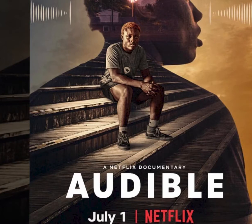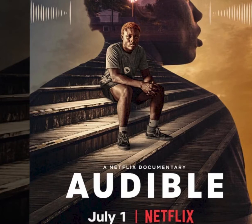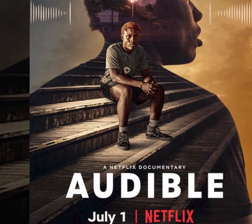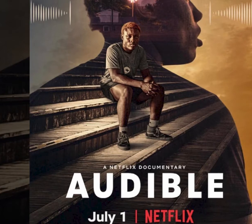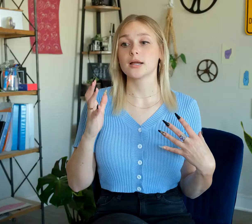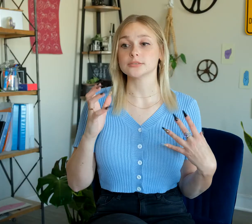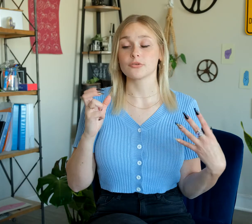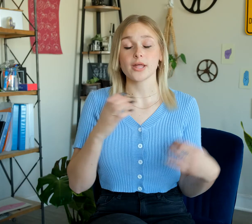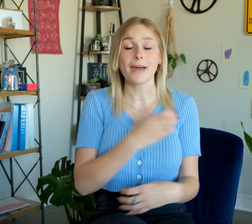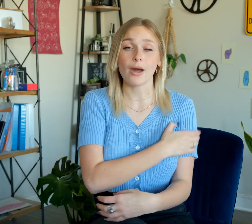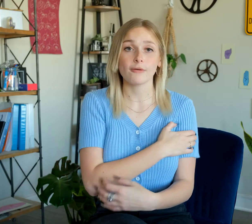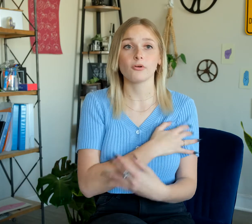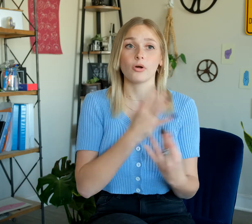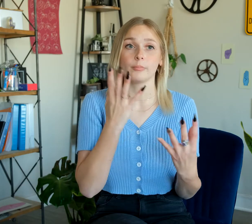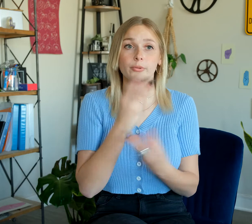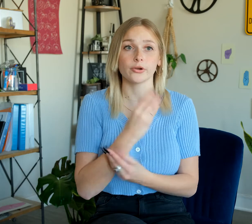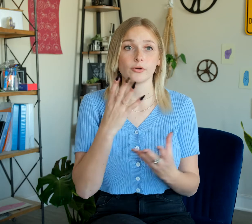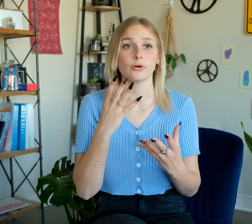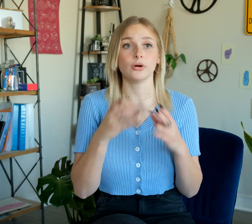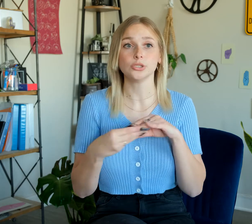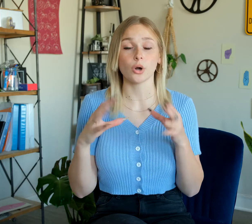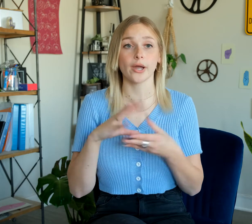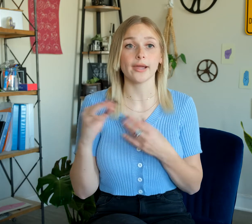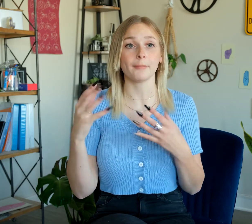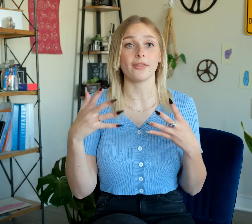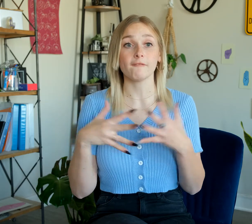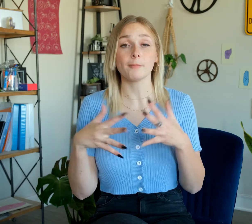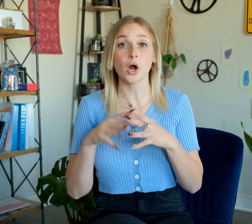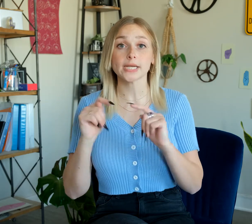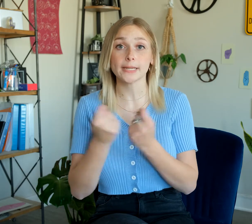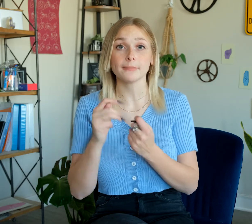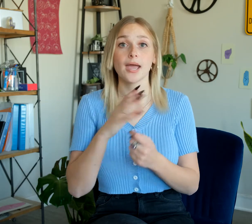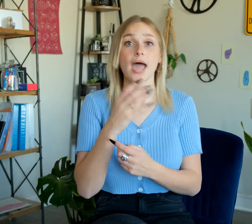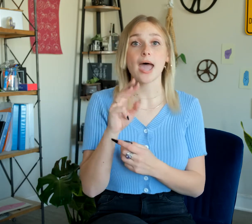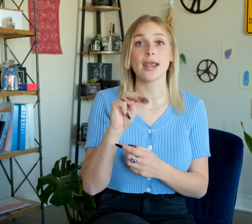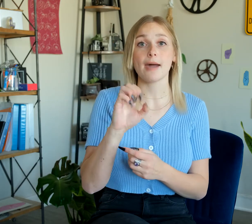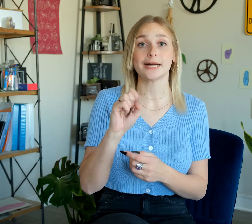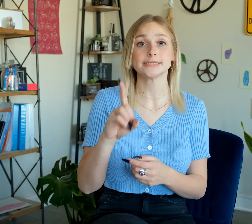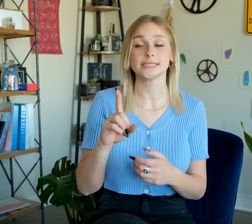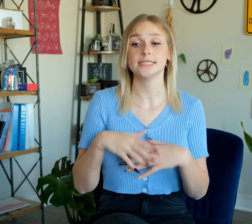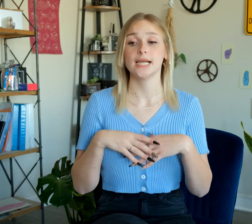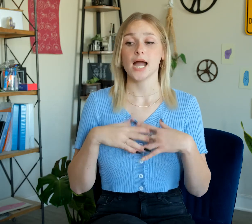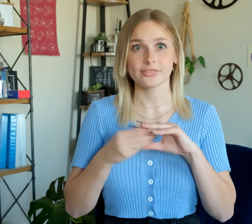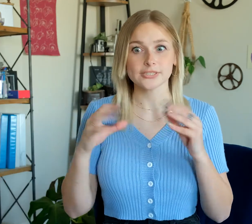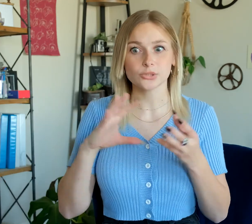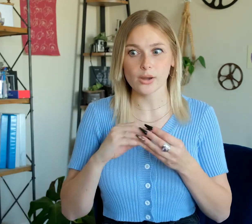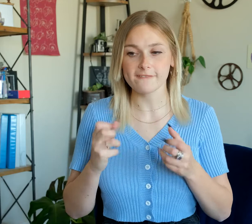It was a really powerful, beautiful story about the football team and MFC. The story